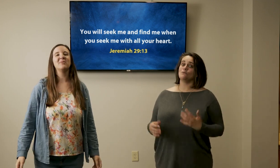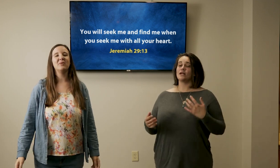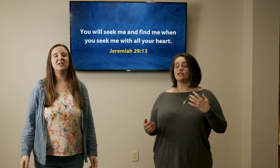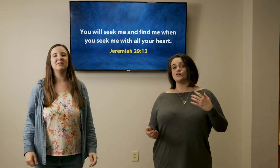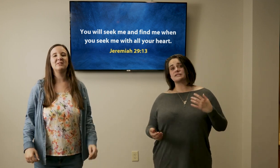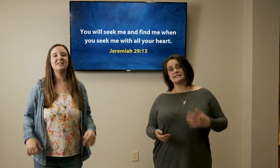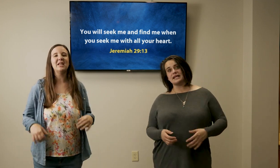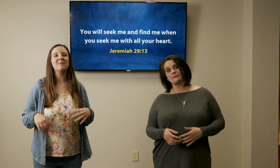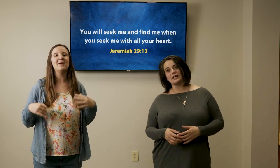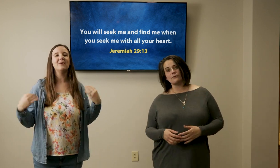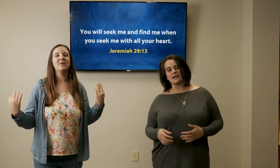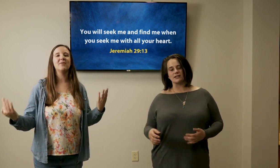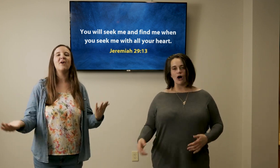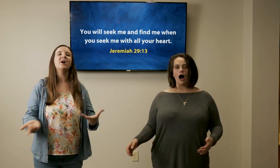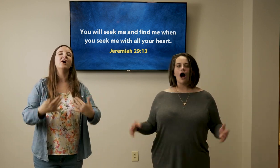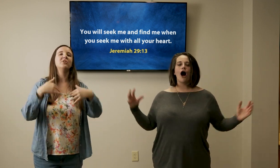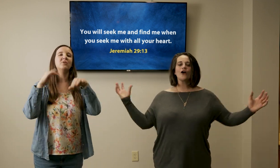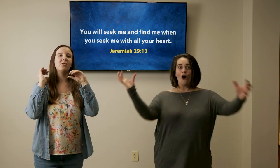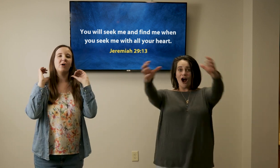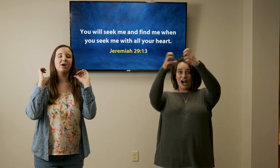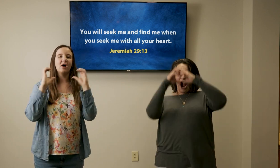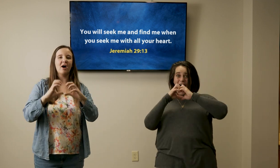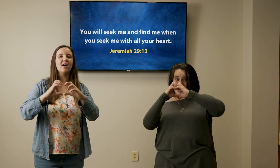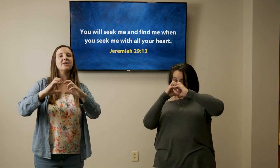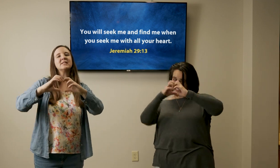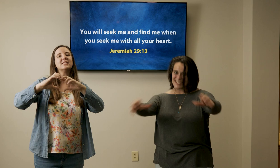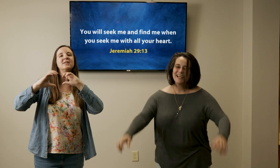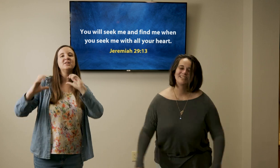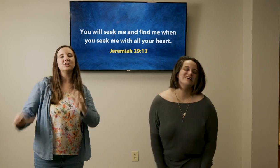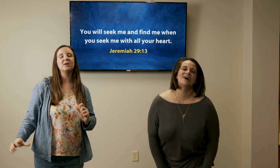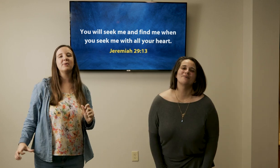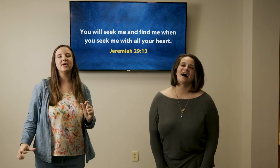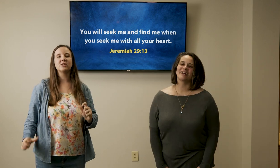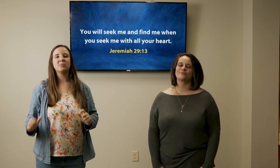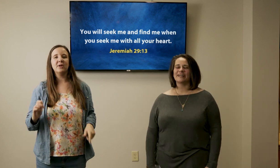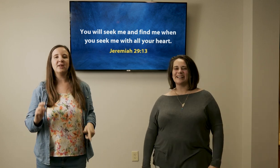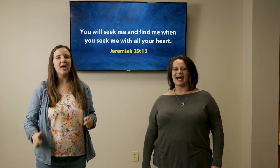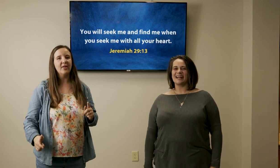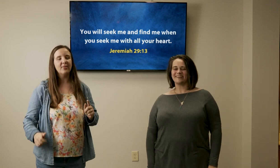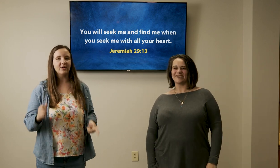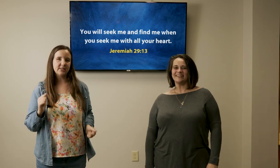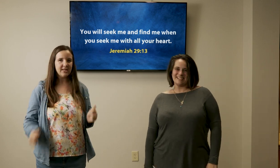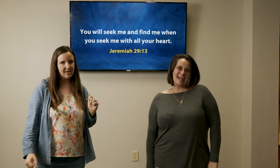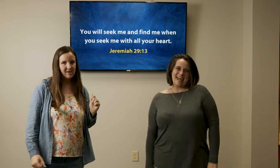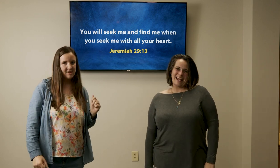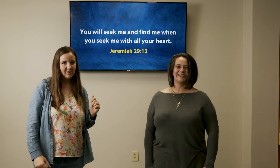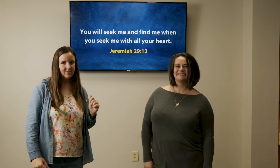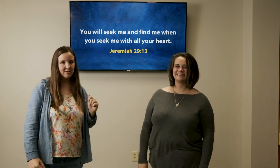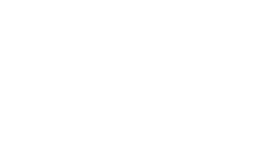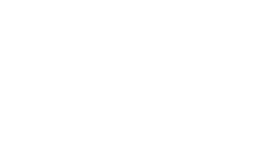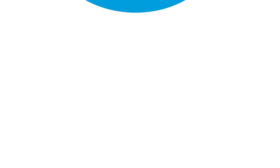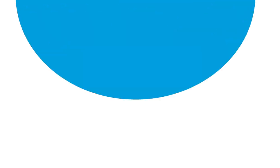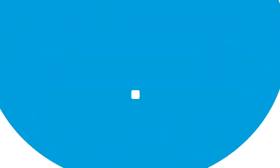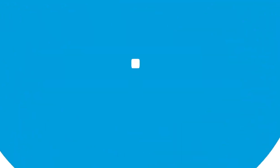when you seek me with all your hearts Jeremiah 29 13 got it